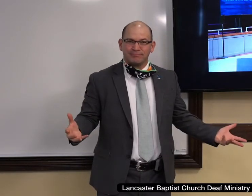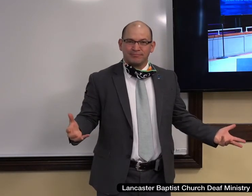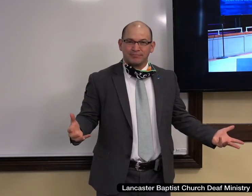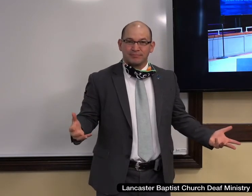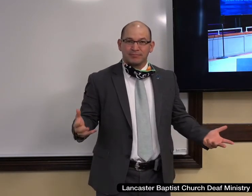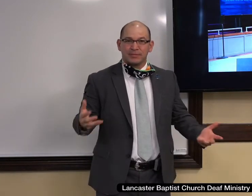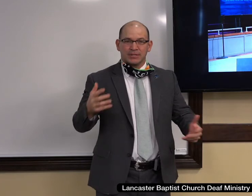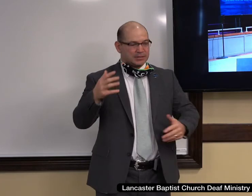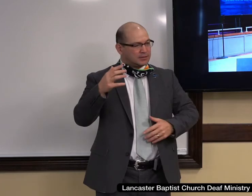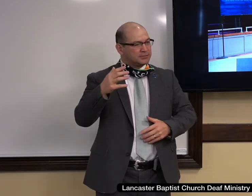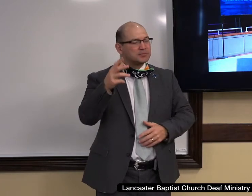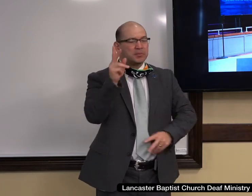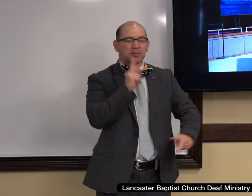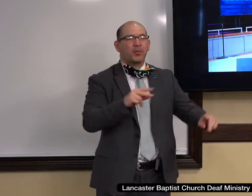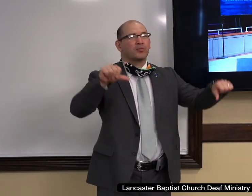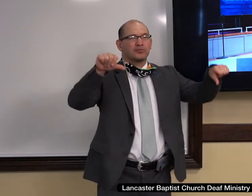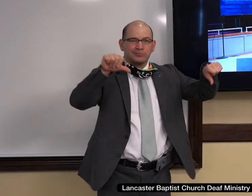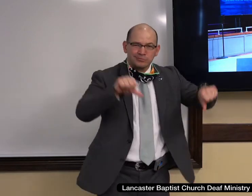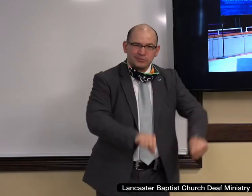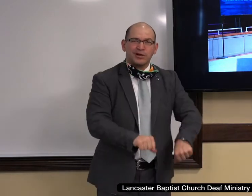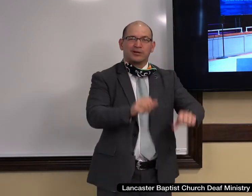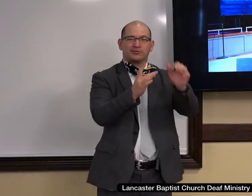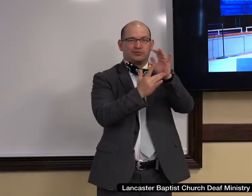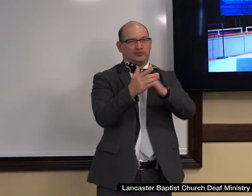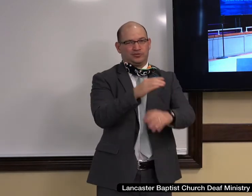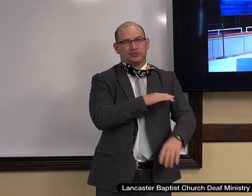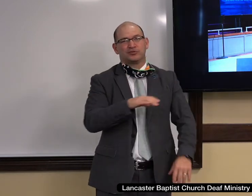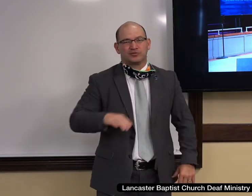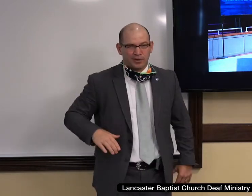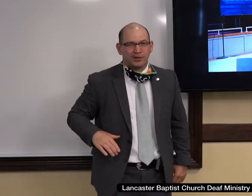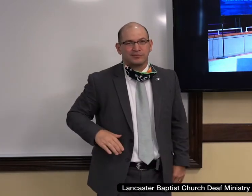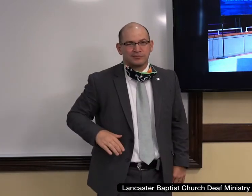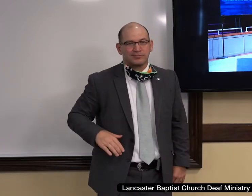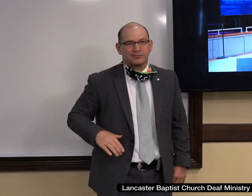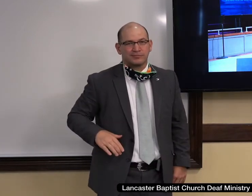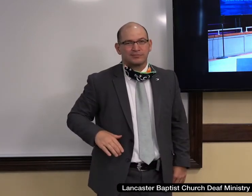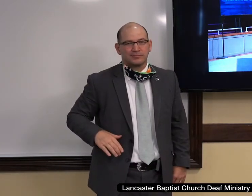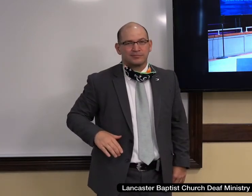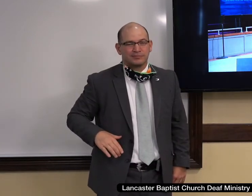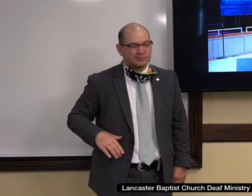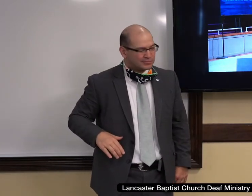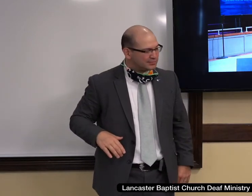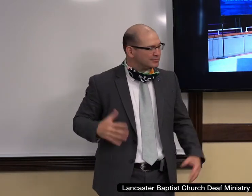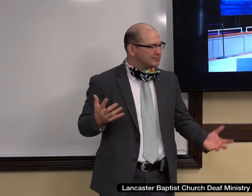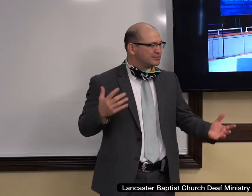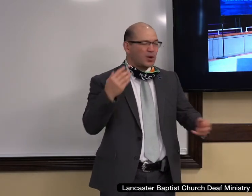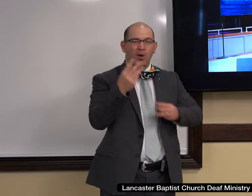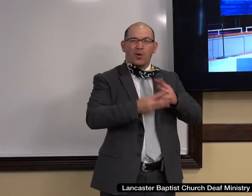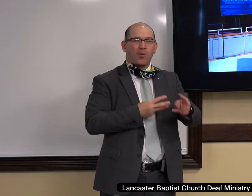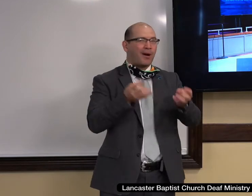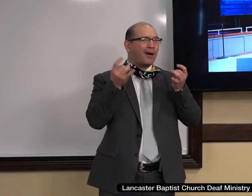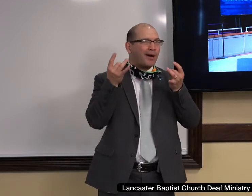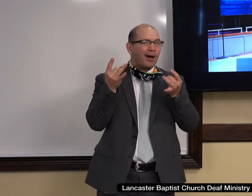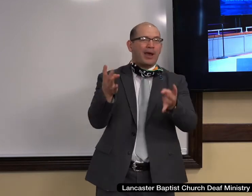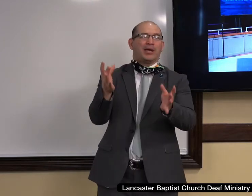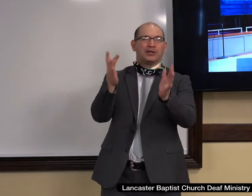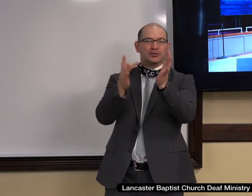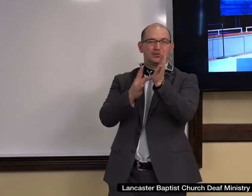was rejected of men. The world hates Christianity and especially Jesus Christ because